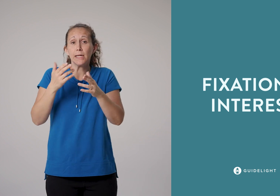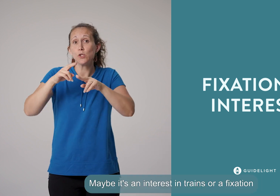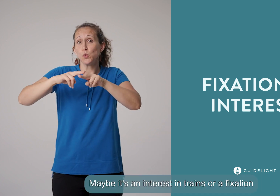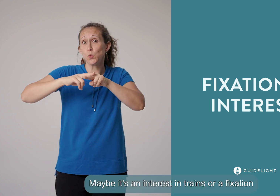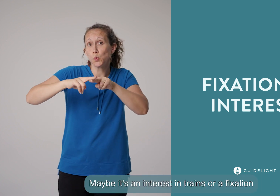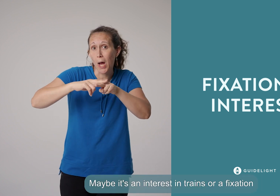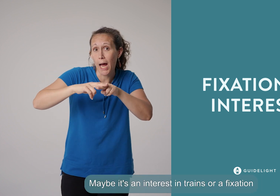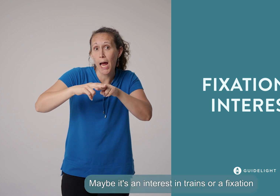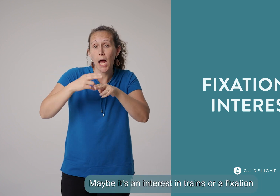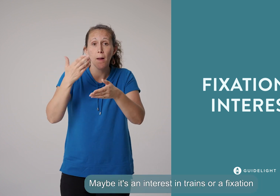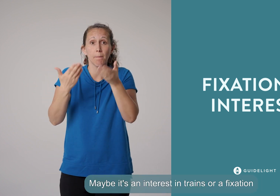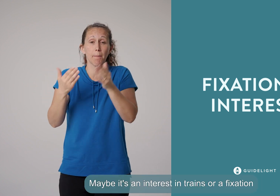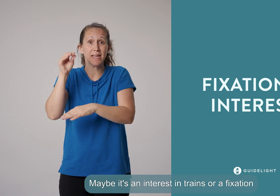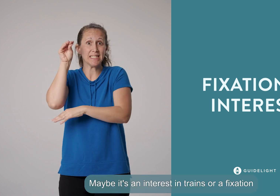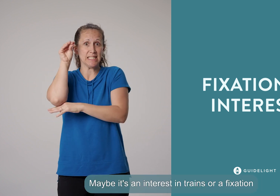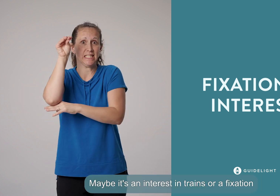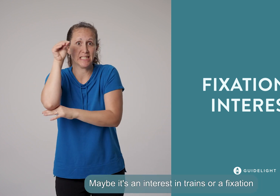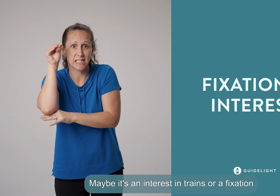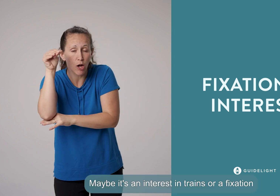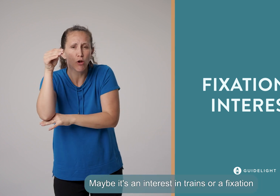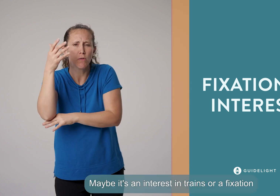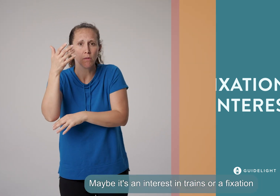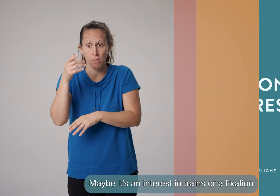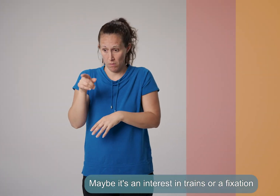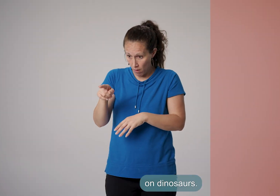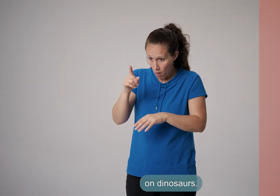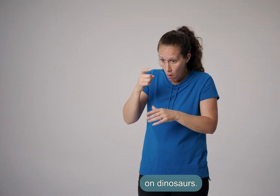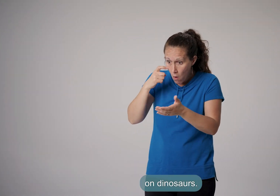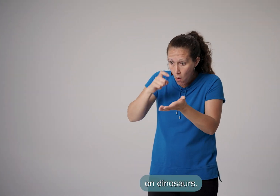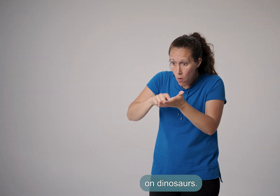Maybe it's an interest in trains, or a fixation on dinosaurs.